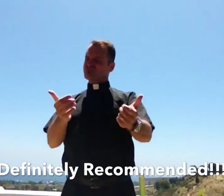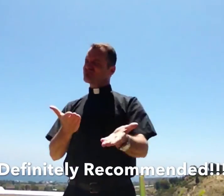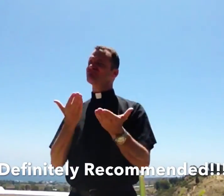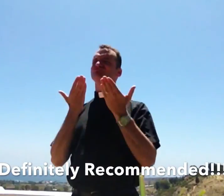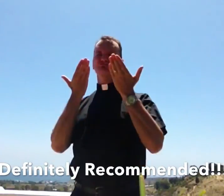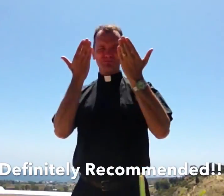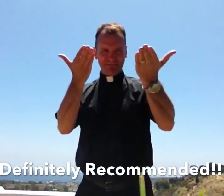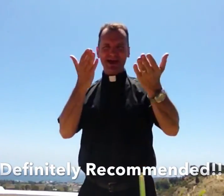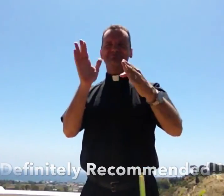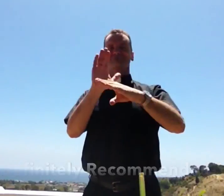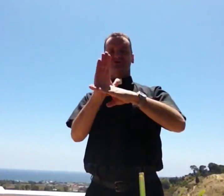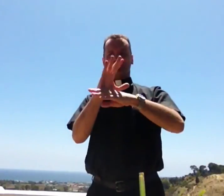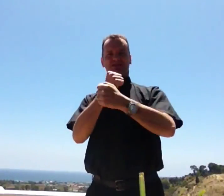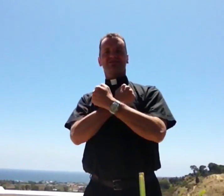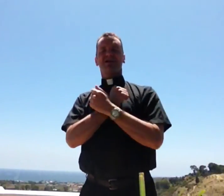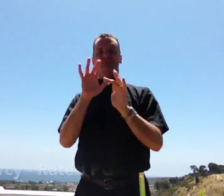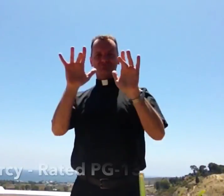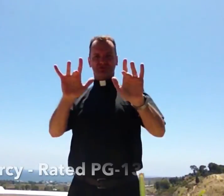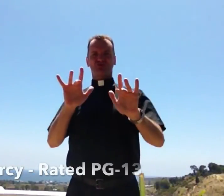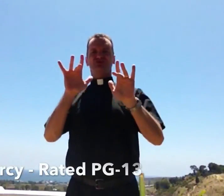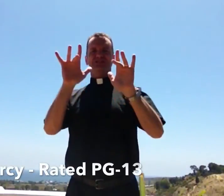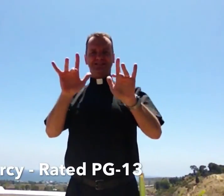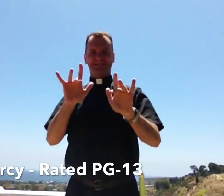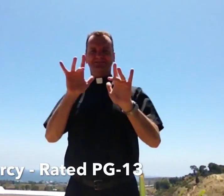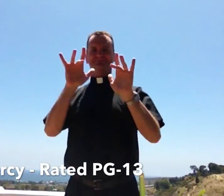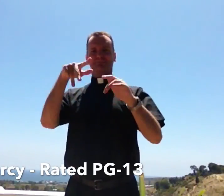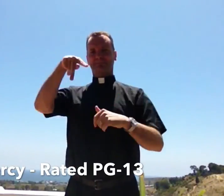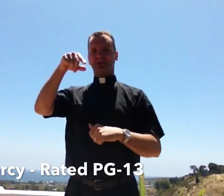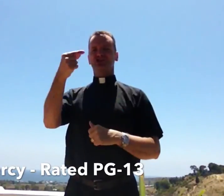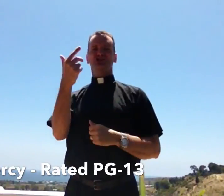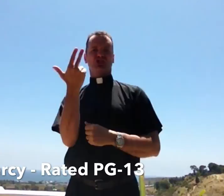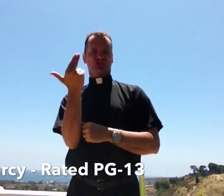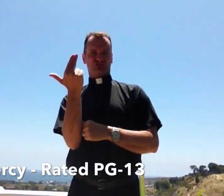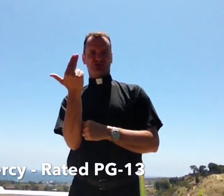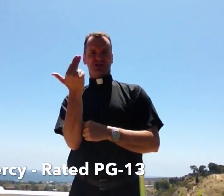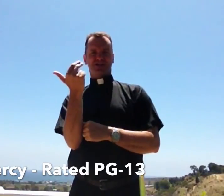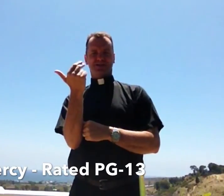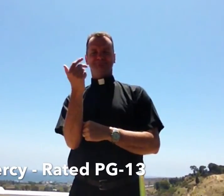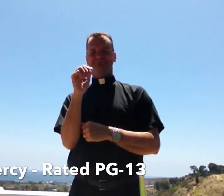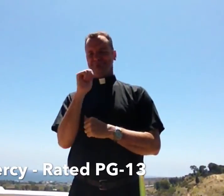I would definitely recommend the movie Love and Mercy. It's PG-13.